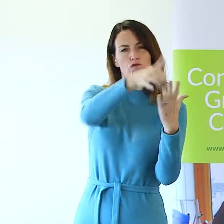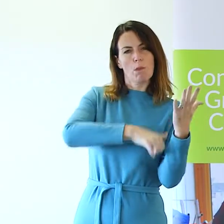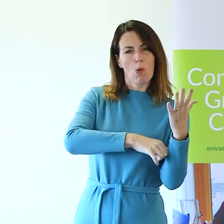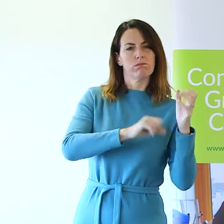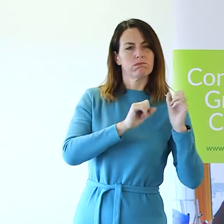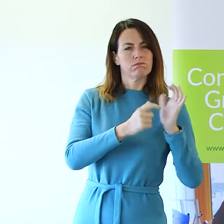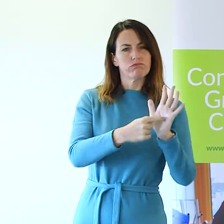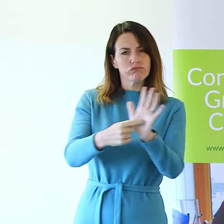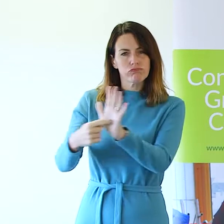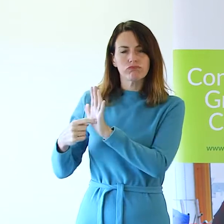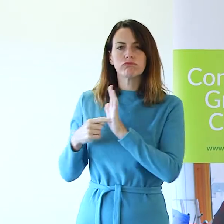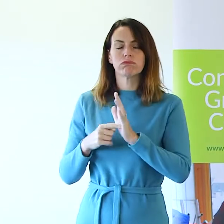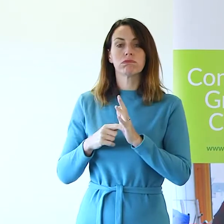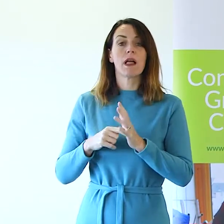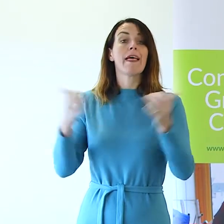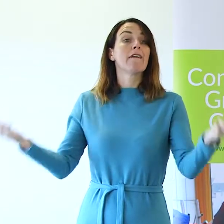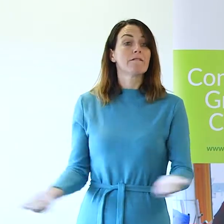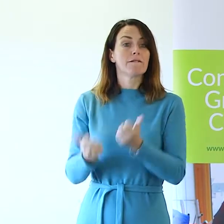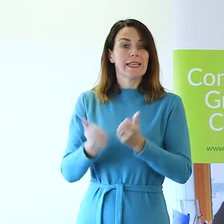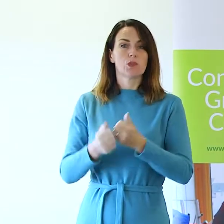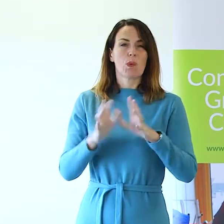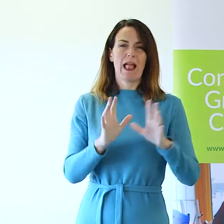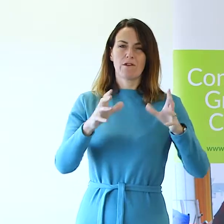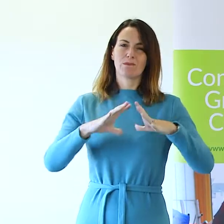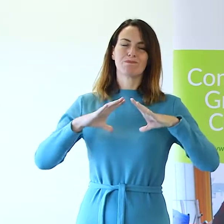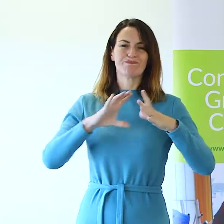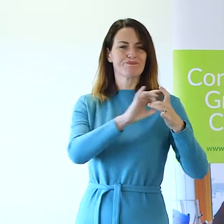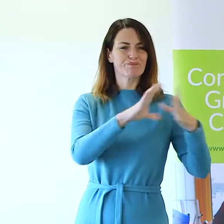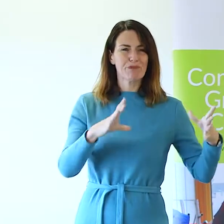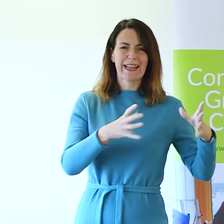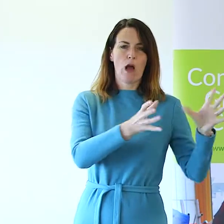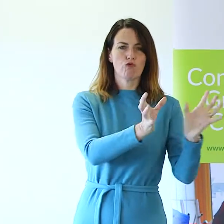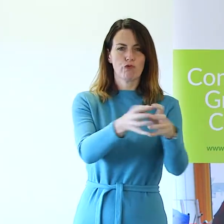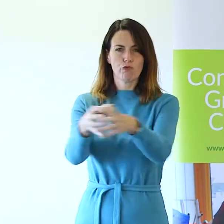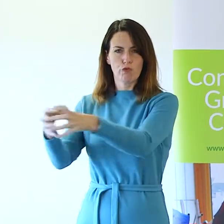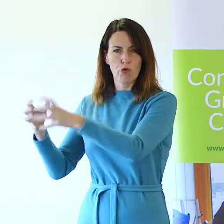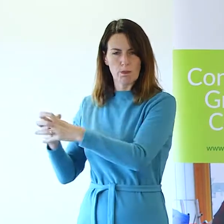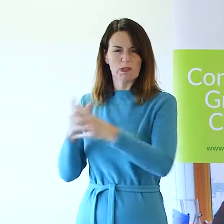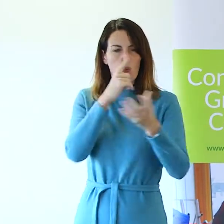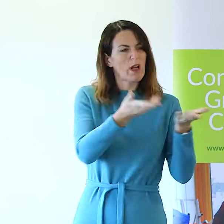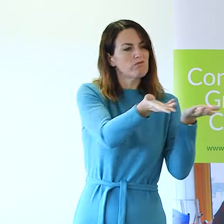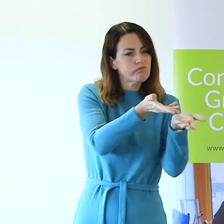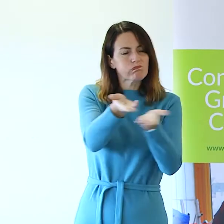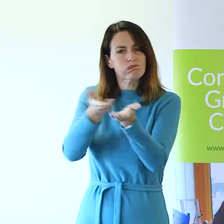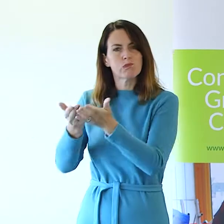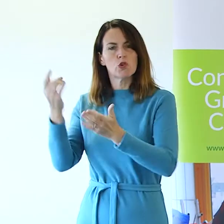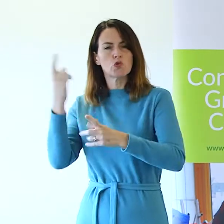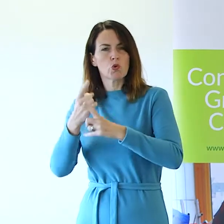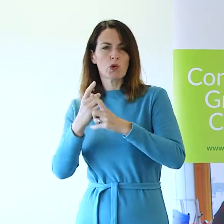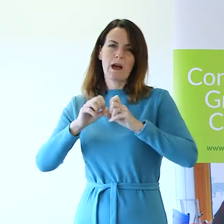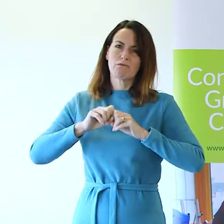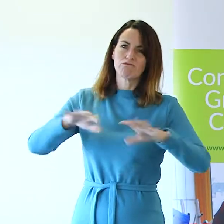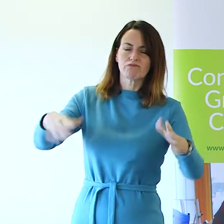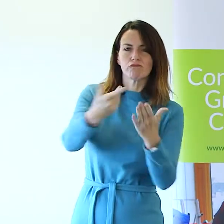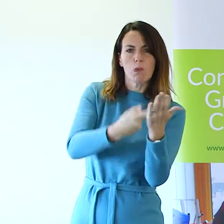After the presentations we will divide you into breakout groups to gather your thoughts around the report and finish with a question and answer session.